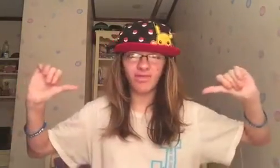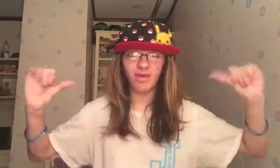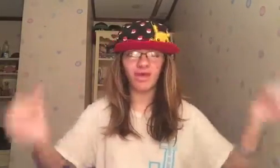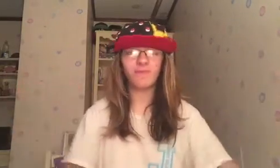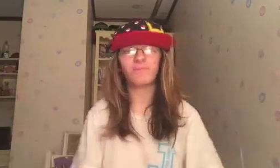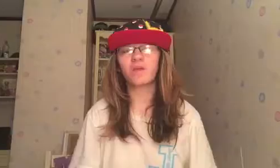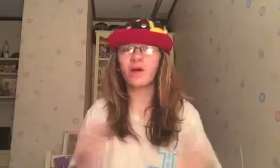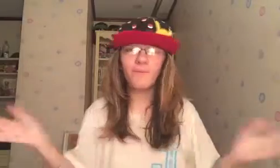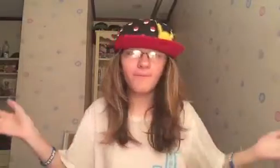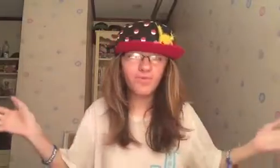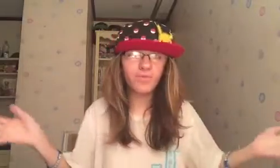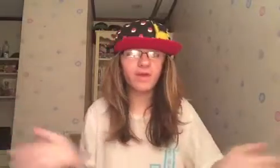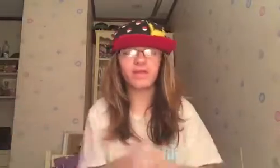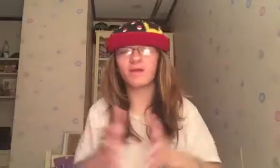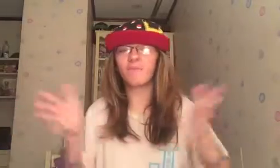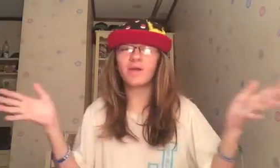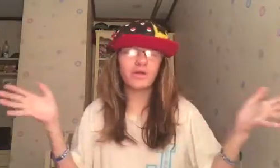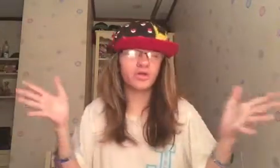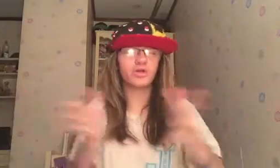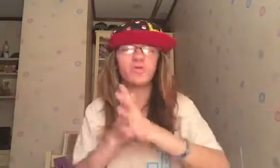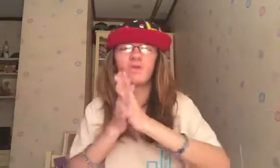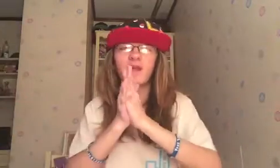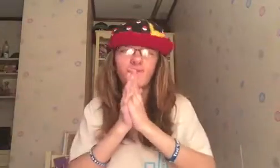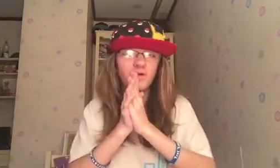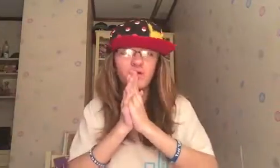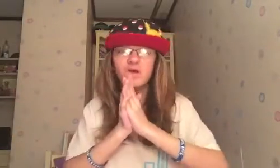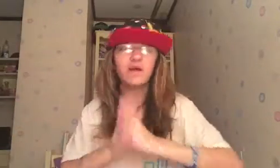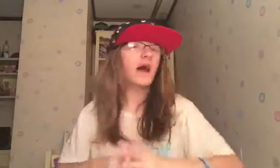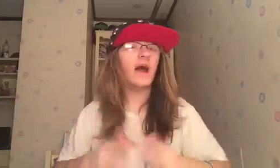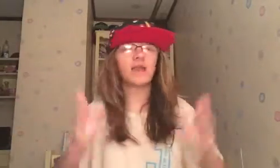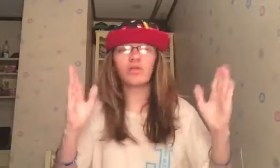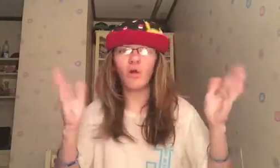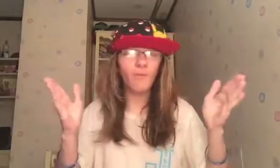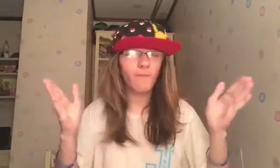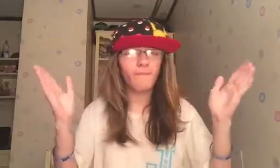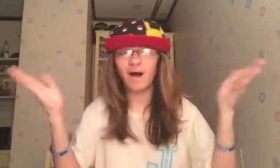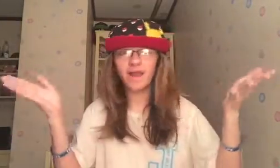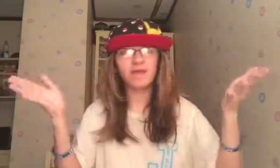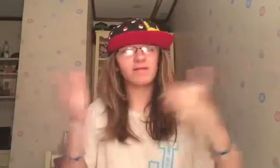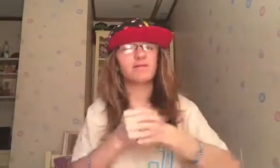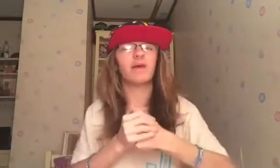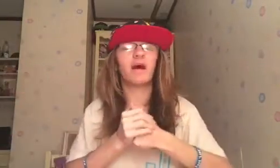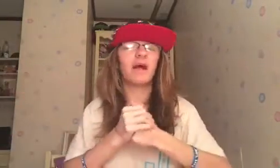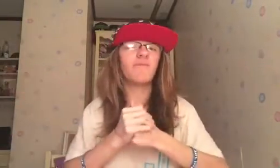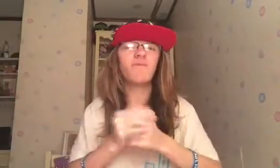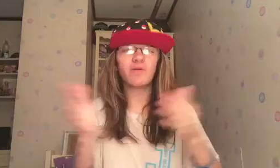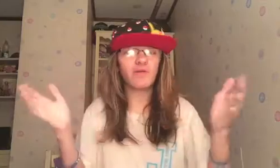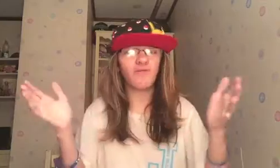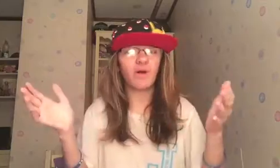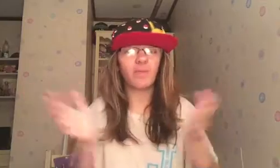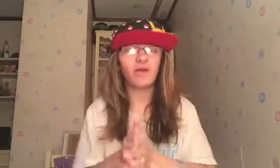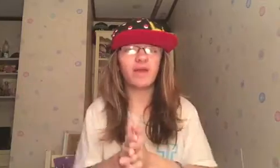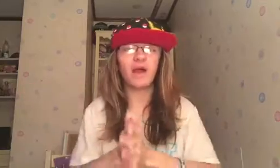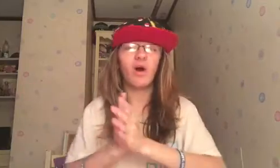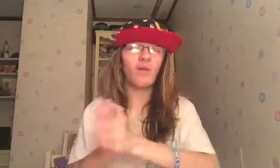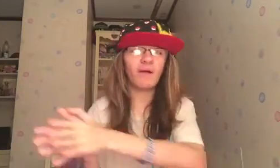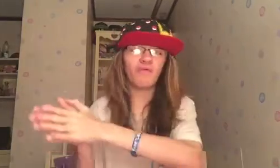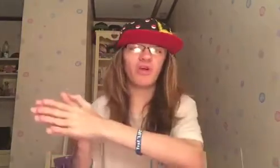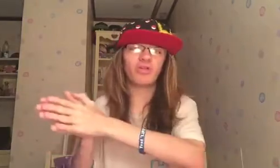there. Come up to me. Take a picture. Whatever. I don't bite. I'm very friendly. All my friends